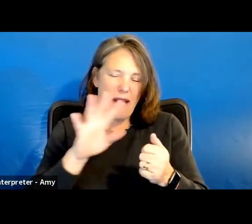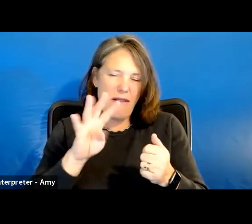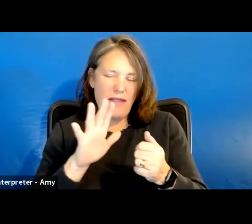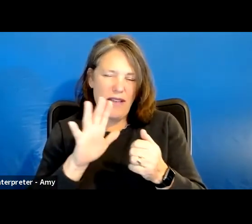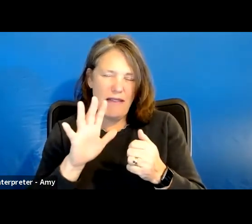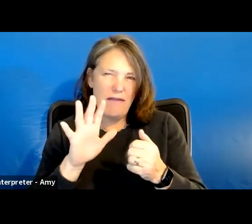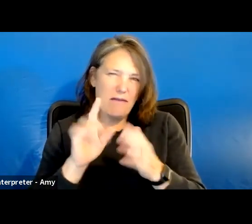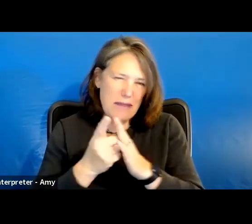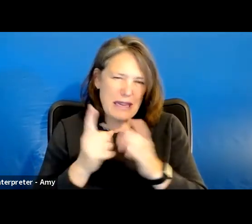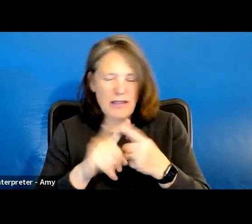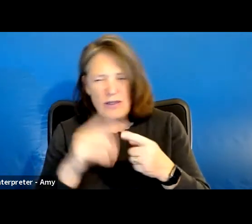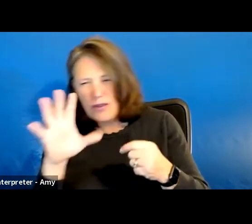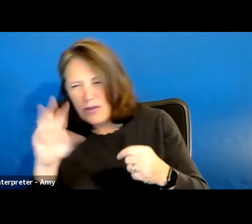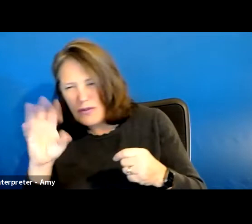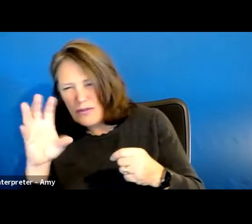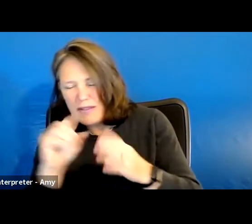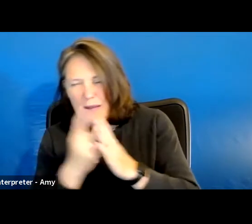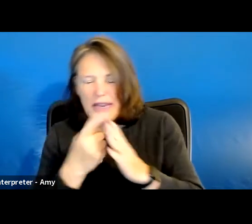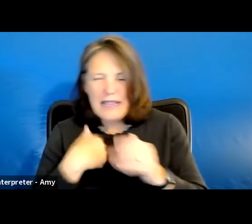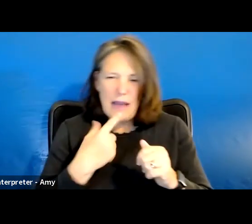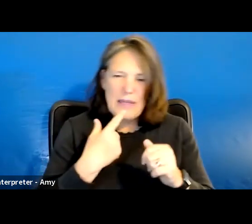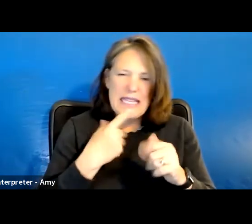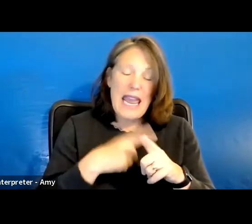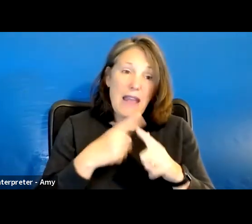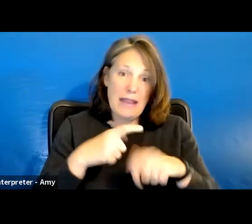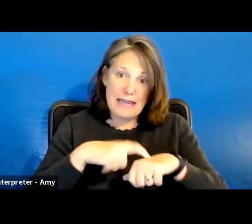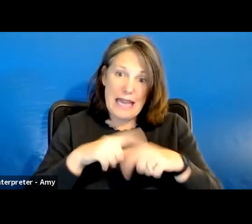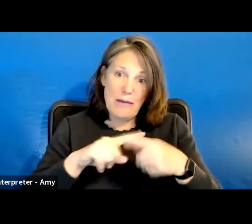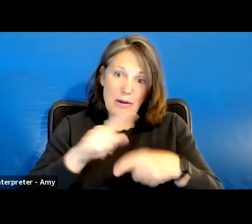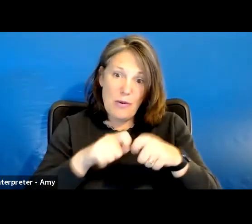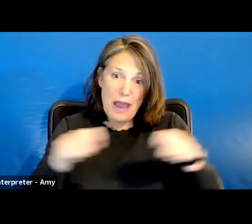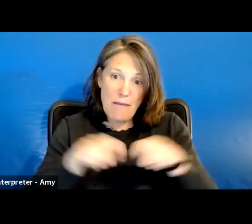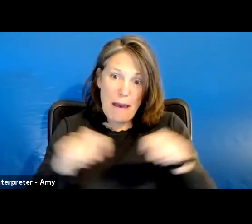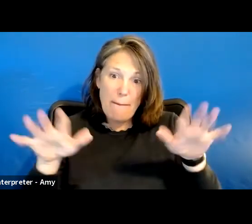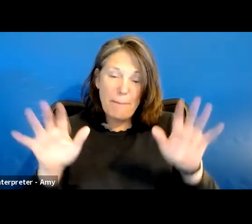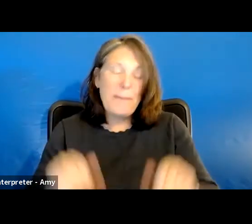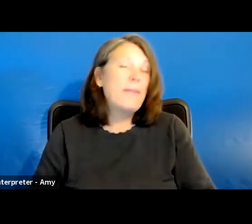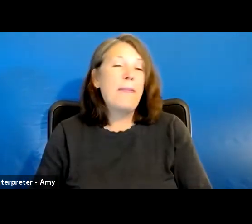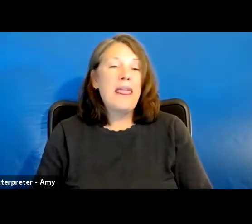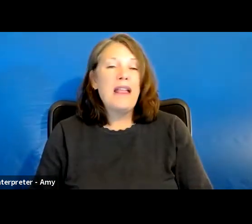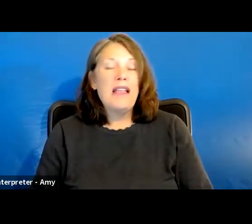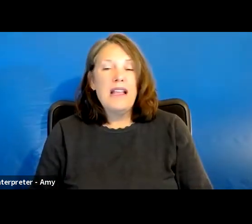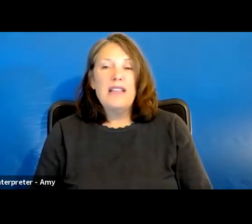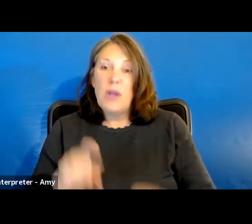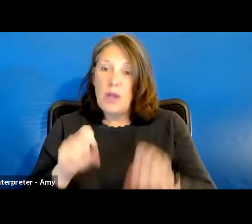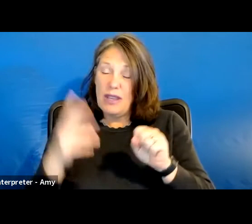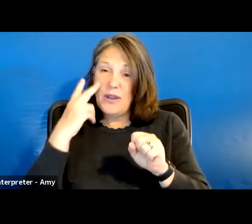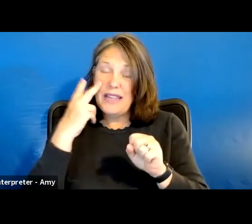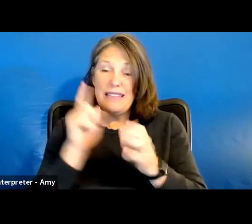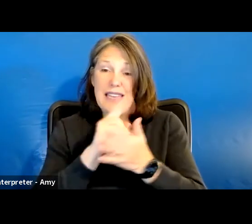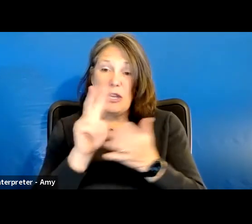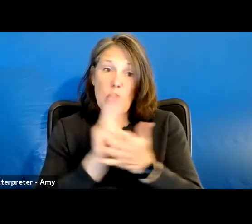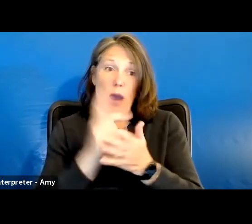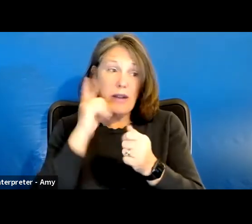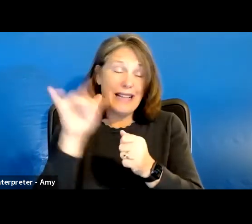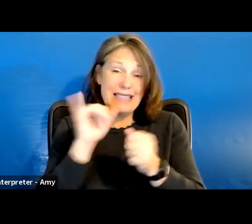50 minutes, I would say. And then it's time to wrap up. So as you can see, two hours sounds like a lot, but I